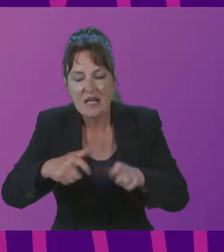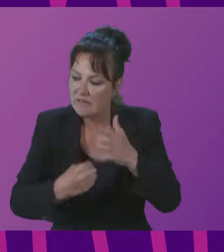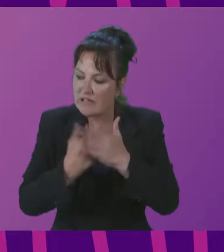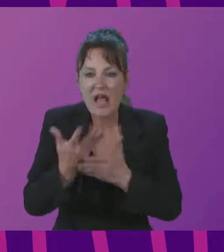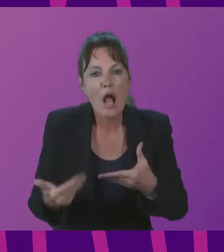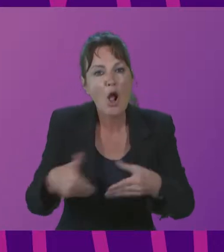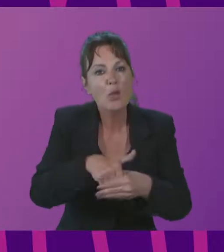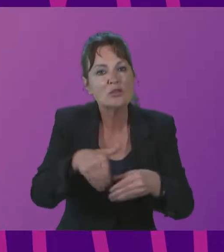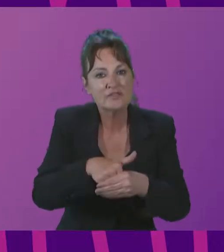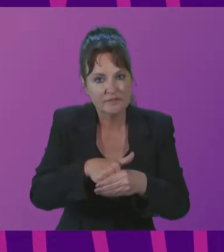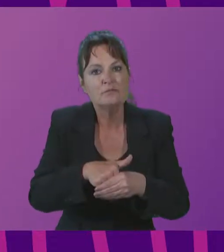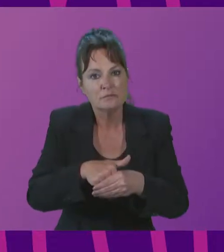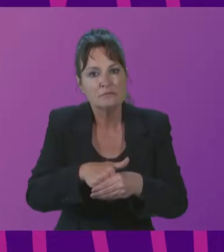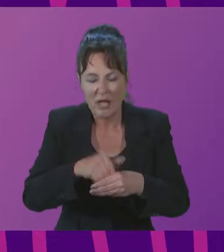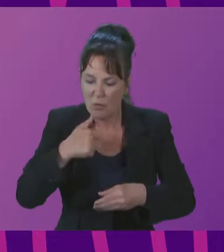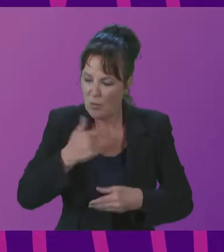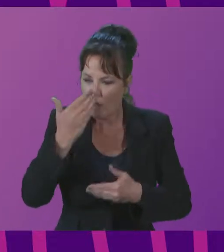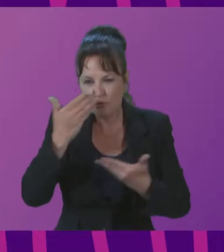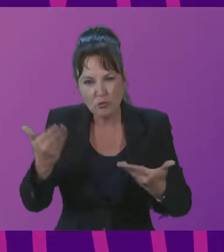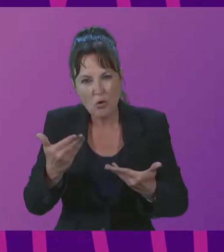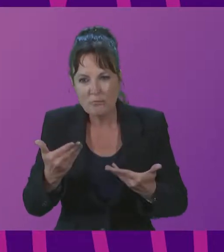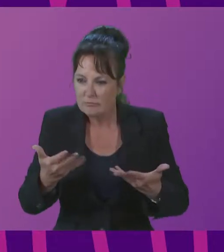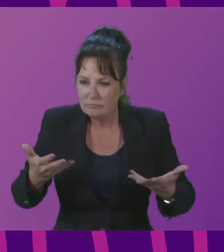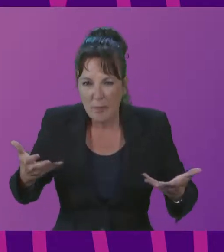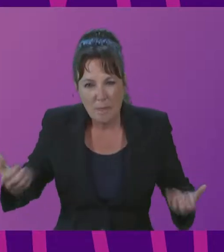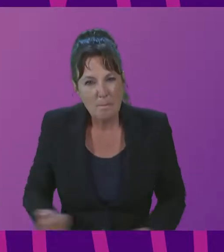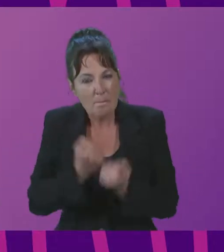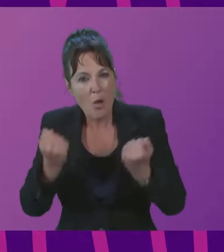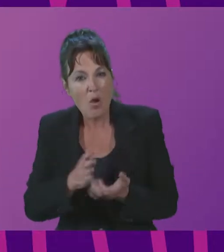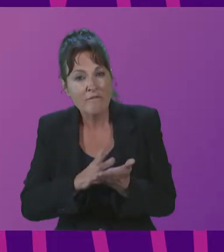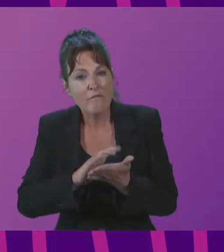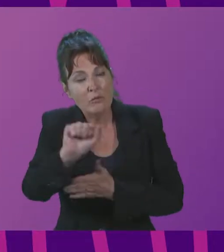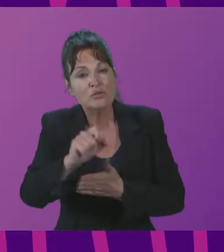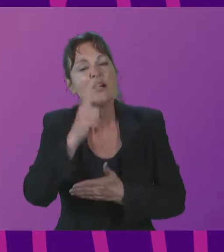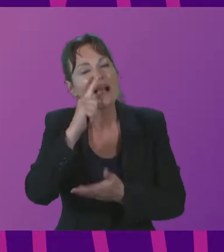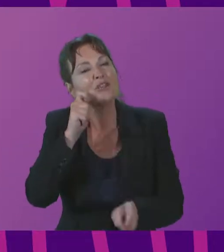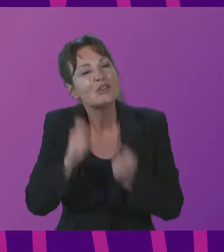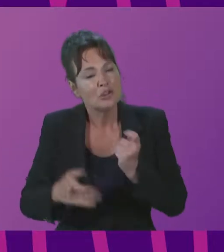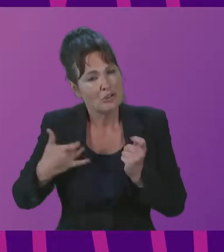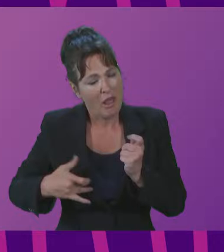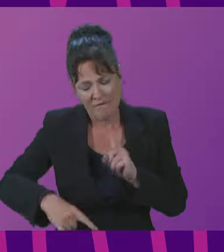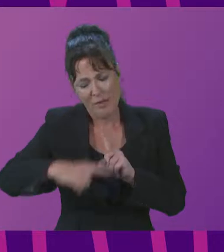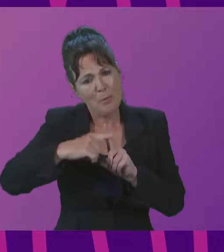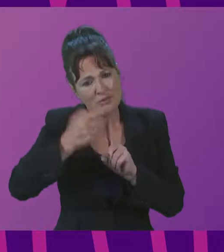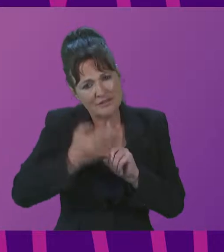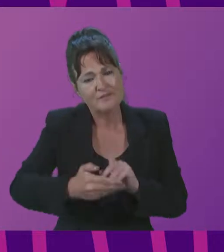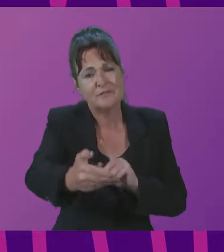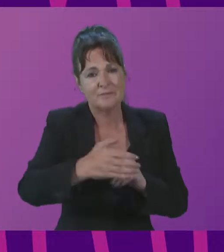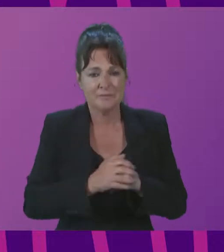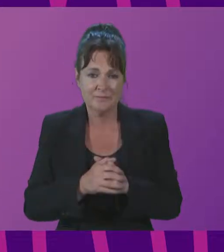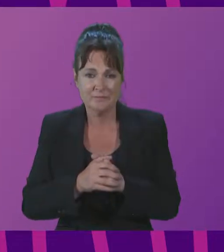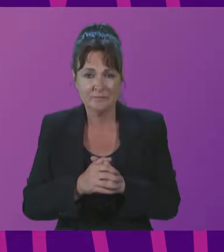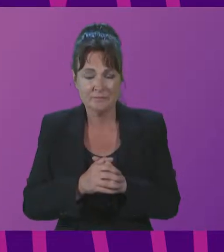highlighting the power of culture to change people's lives in a positive way. As a sign of